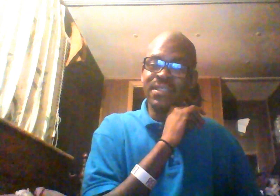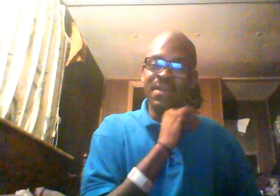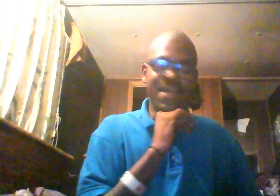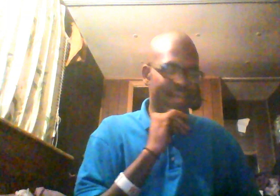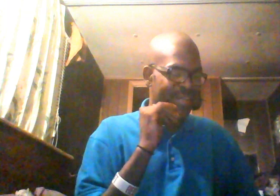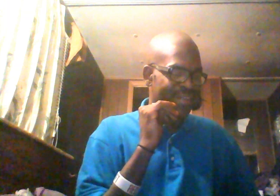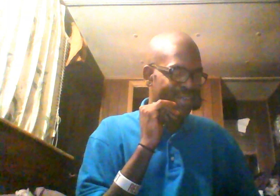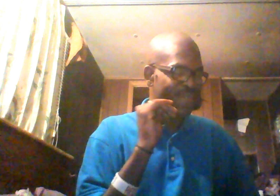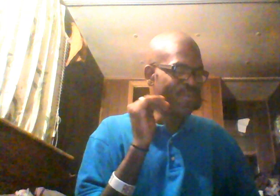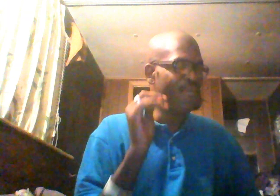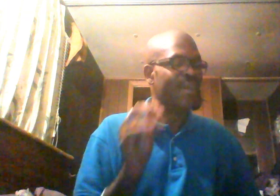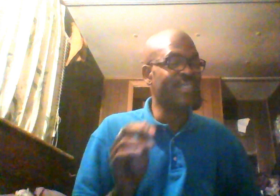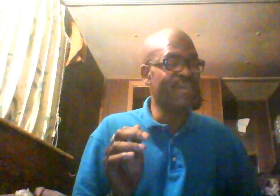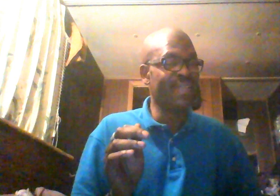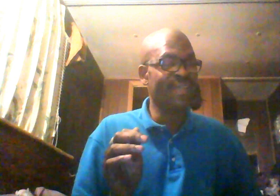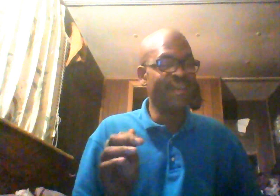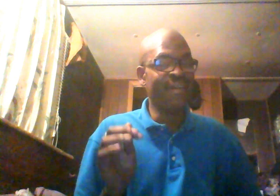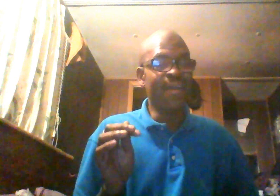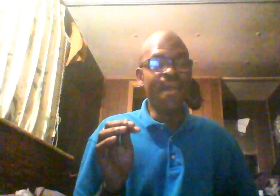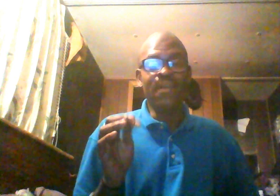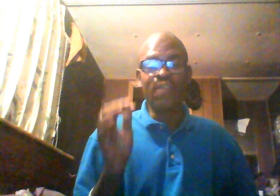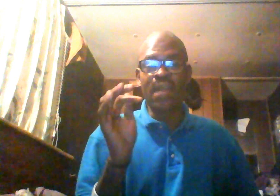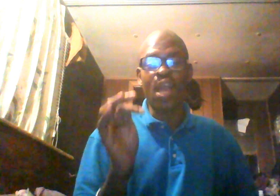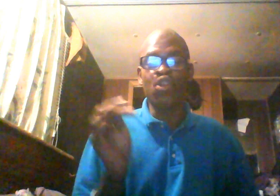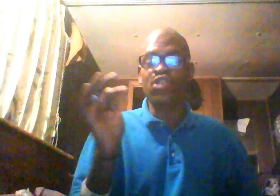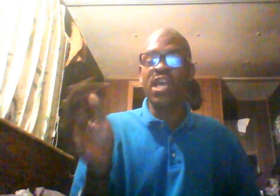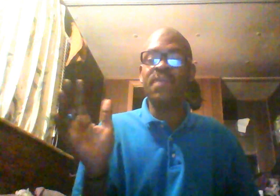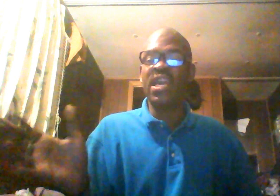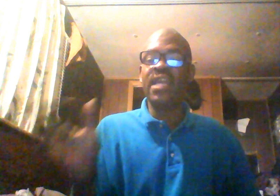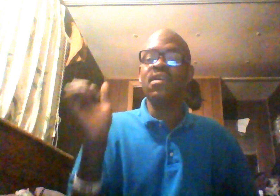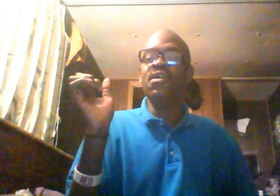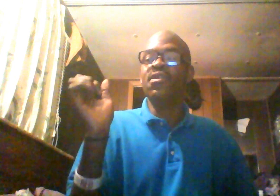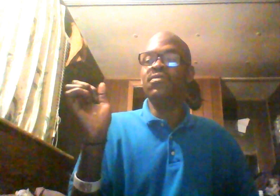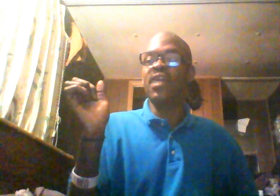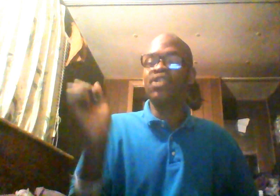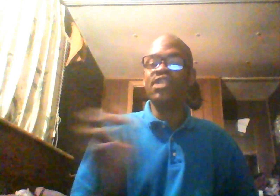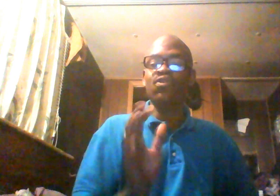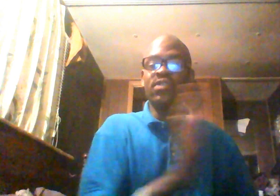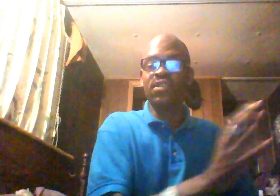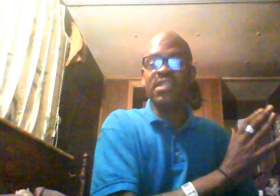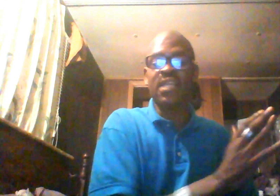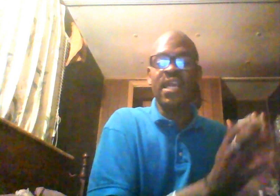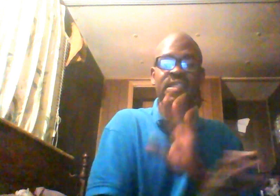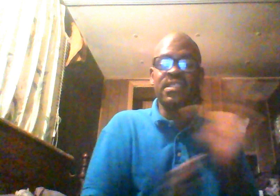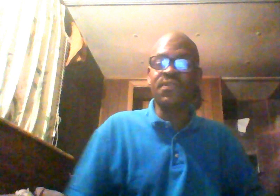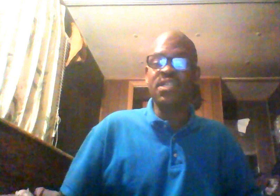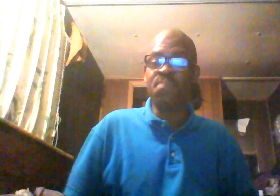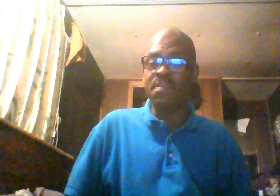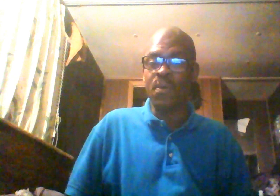Smith, with Wanda Smith, that the same things that she's doing to these, the legacies of these people.